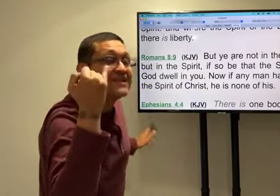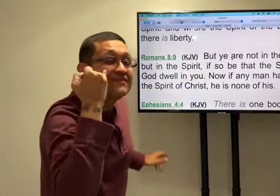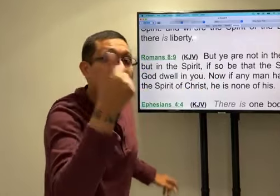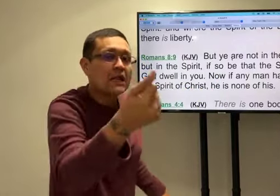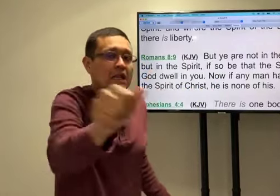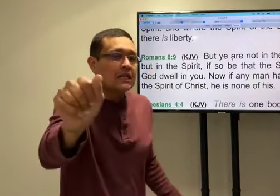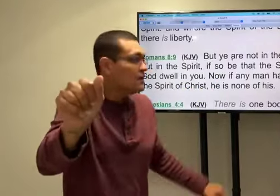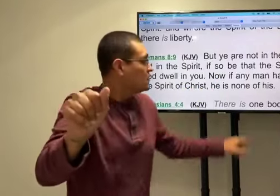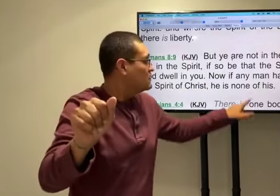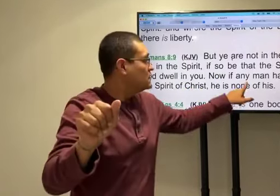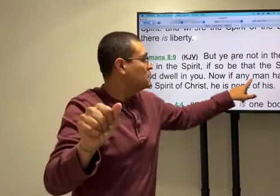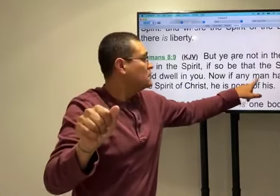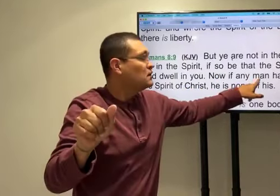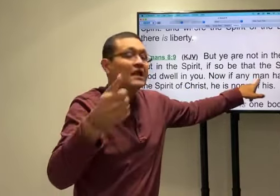Now, if any man.